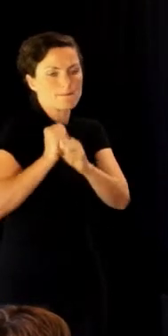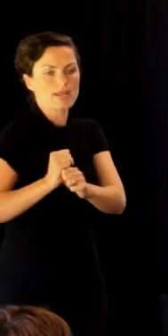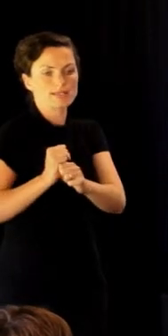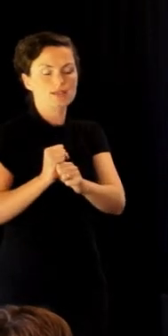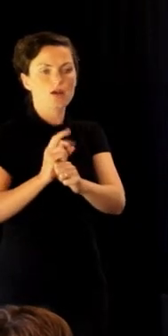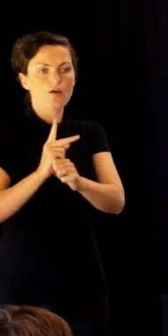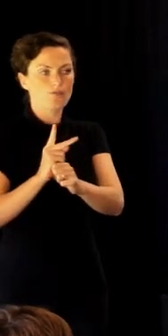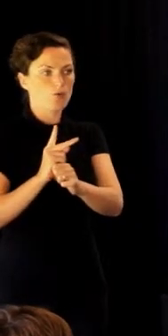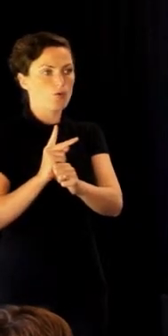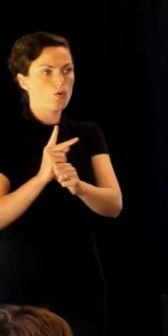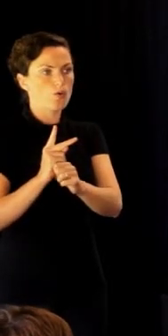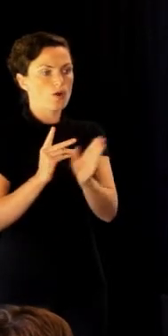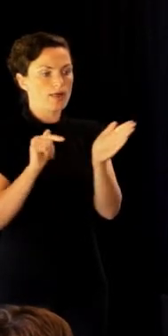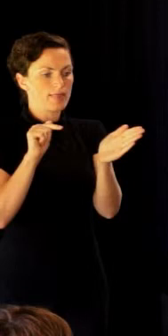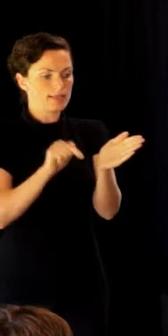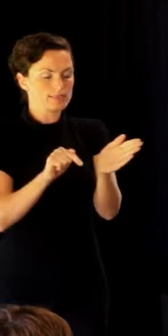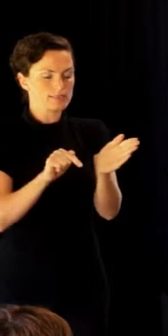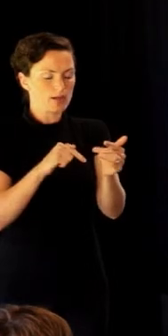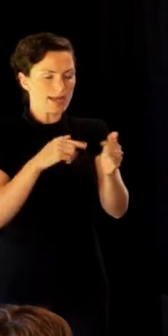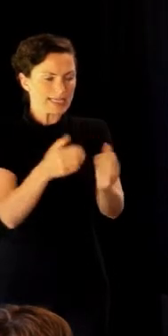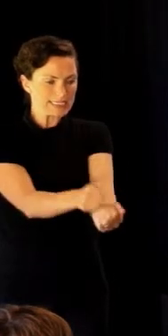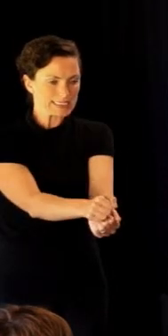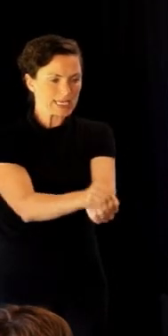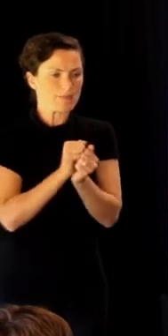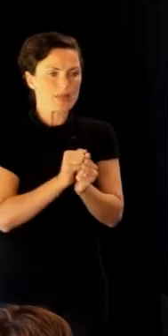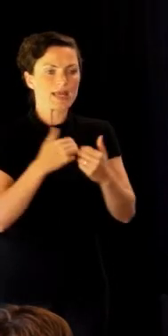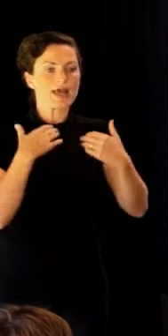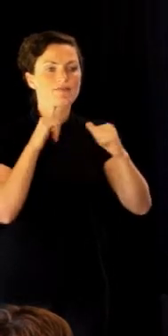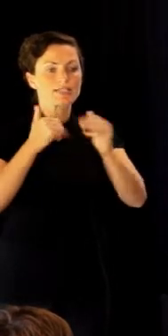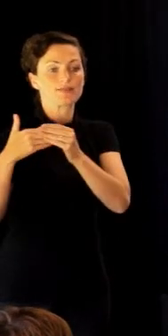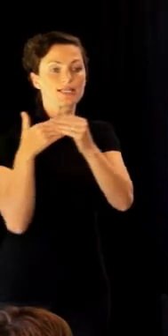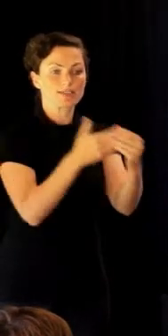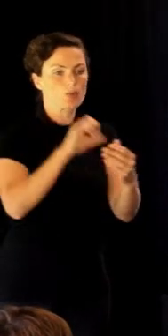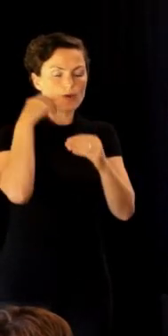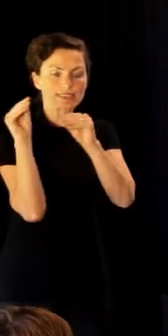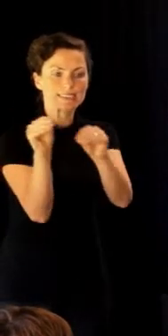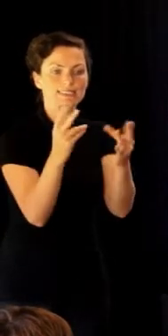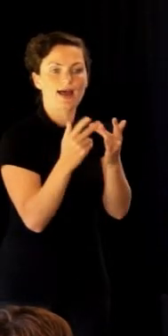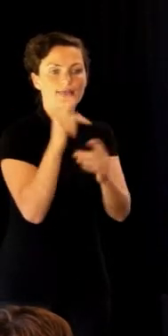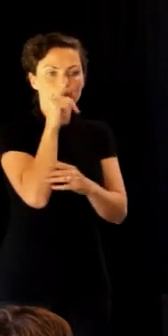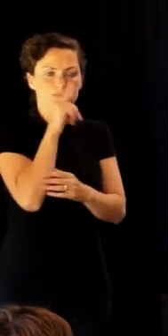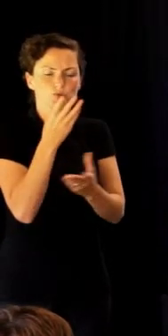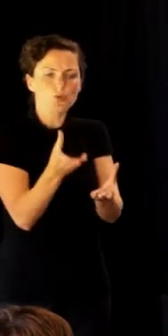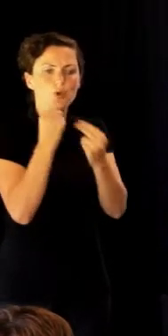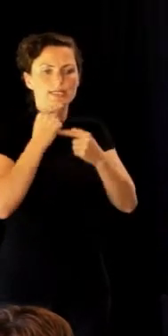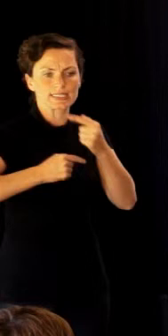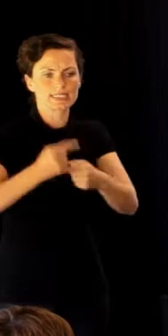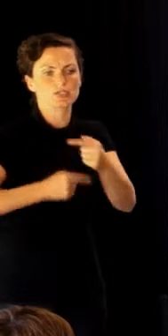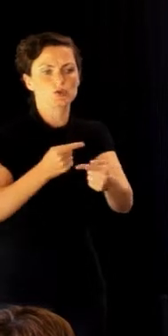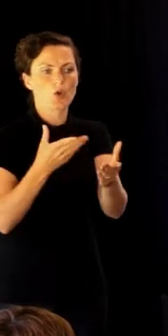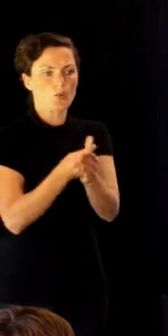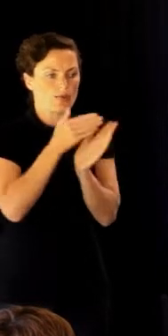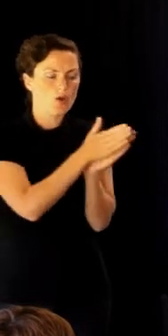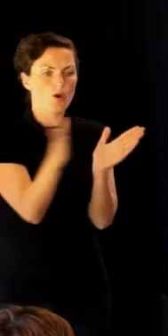puri tōtō by maintaining effective leadership that will teach others to learn and continue with